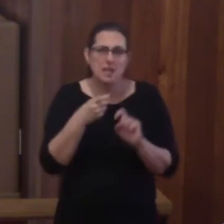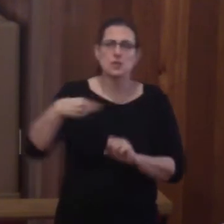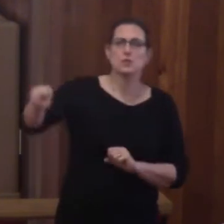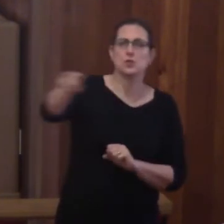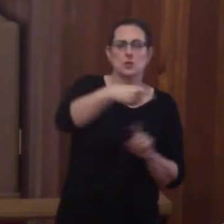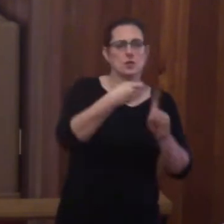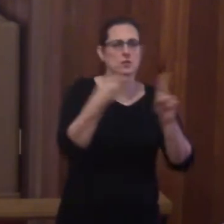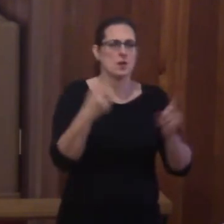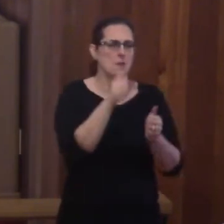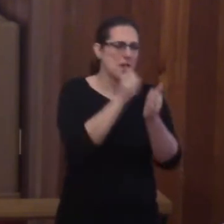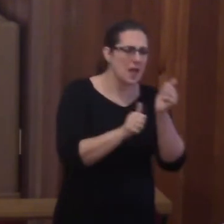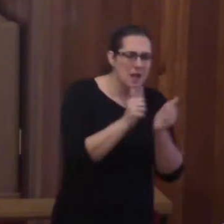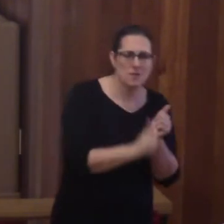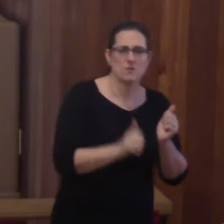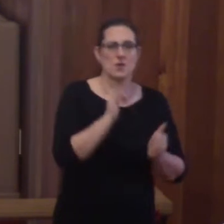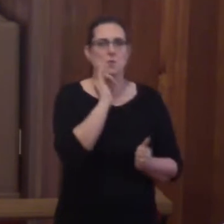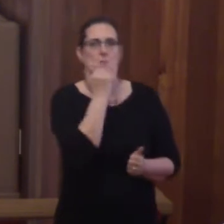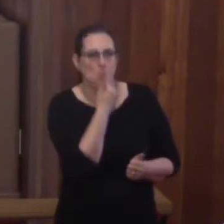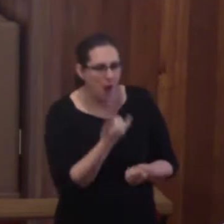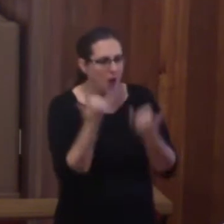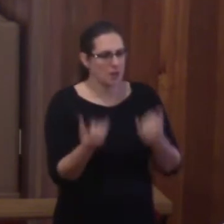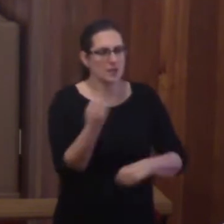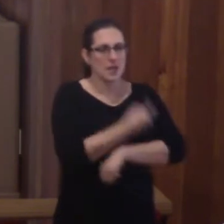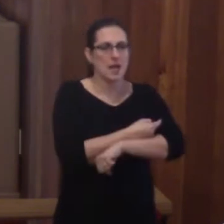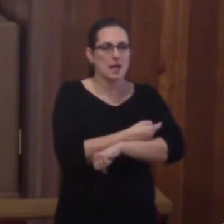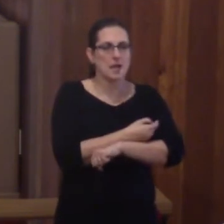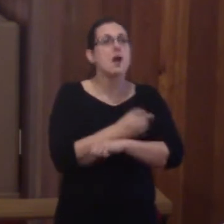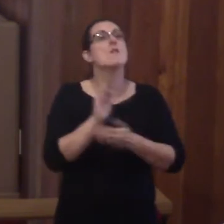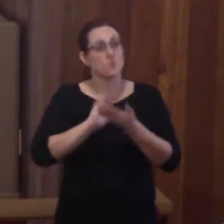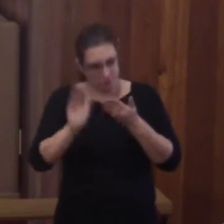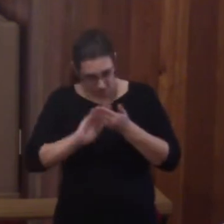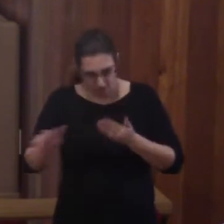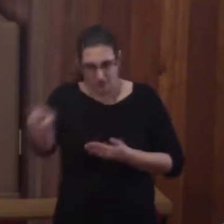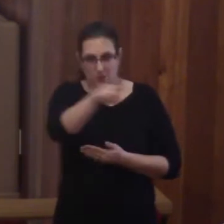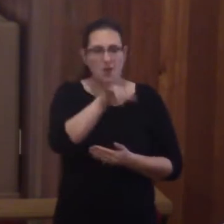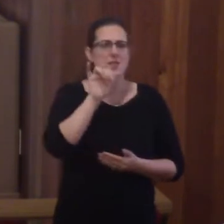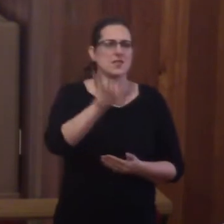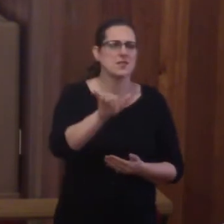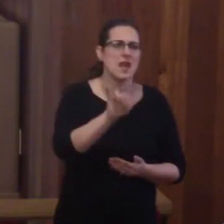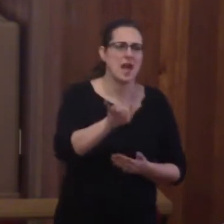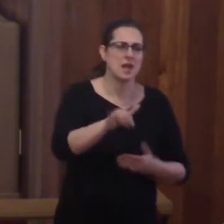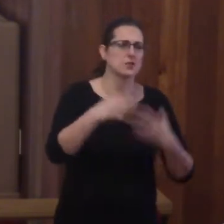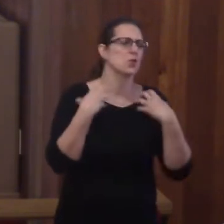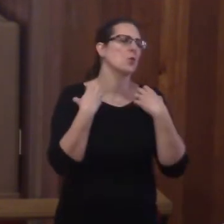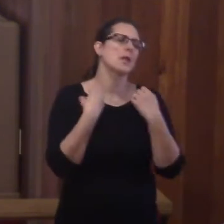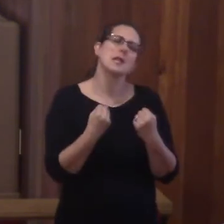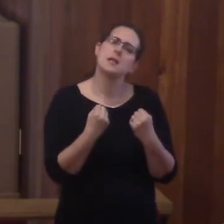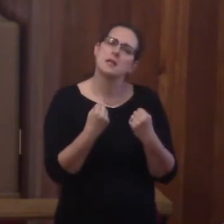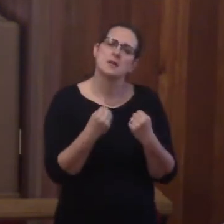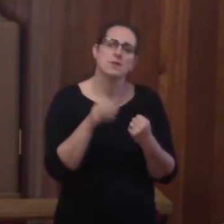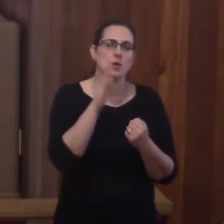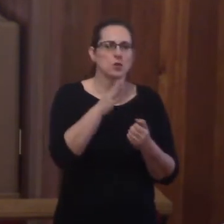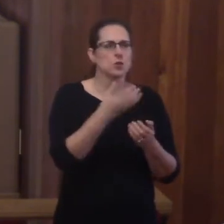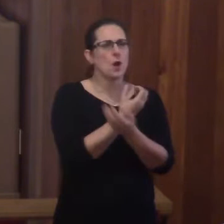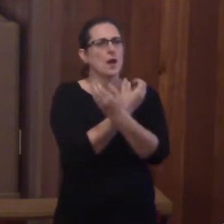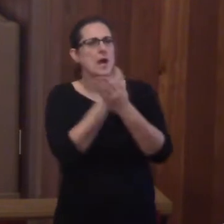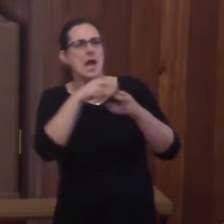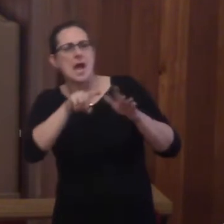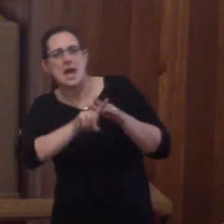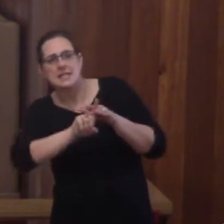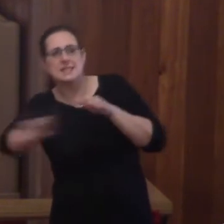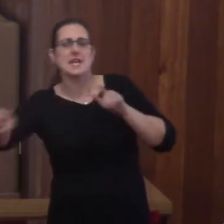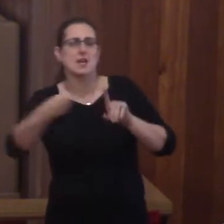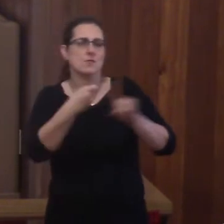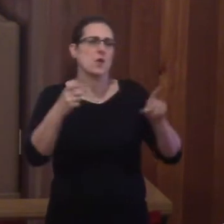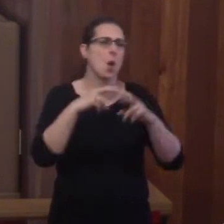every ill today, by forgiving you. That's your relief. There's your rescue and escape from all your